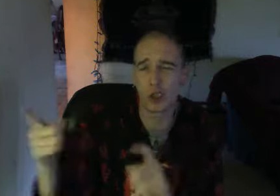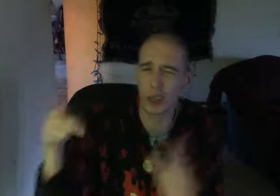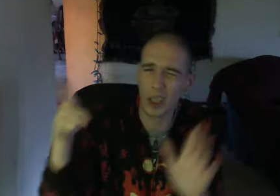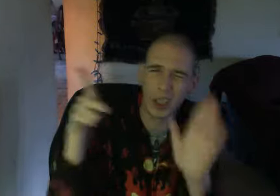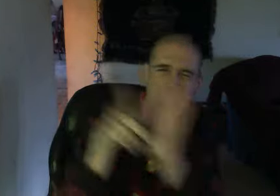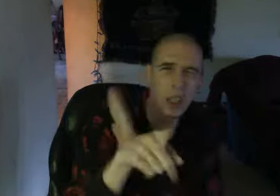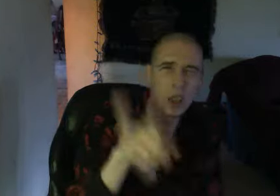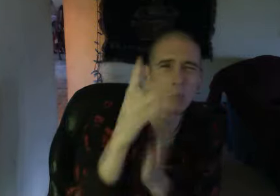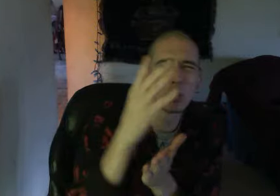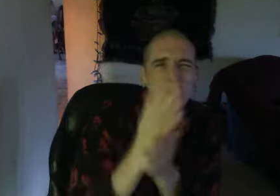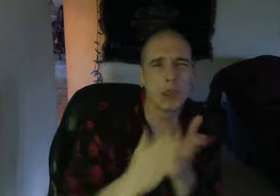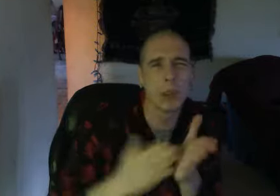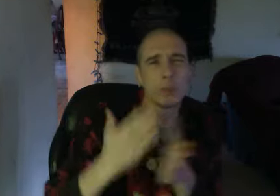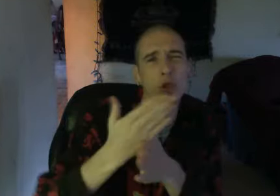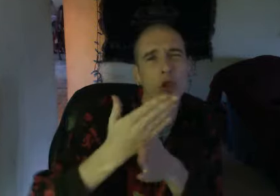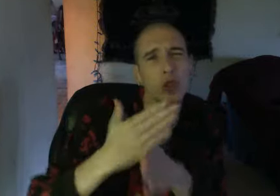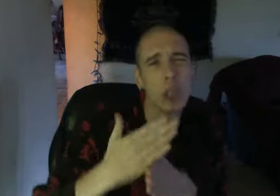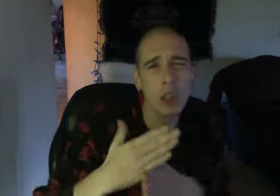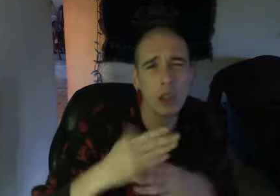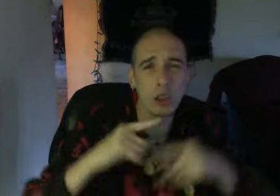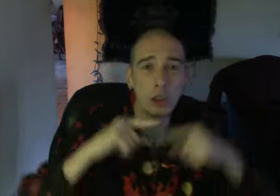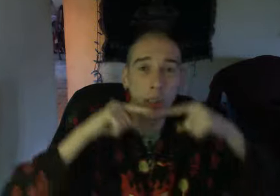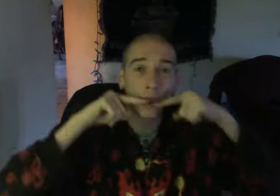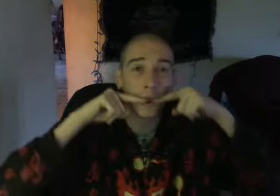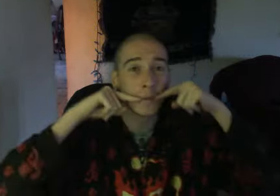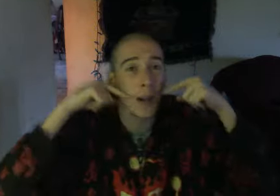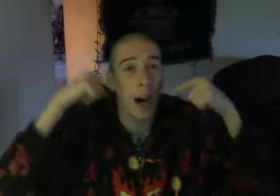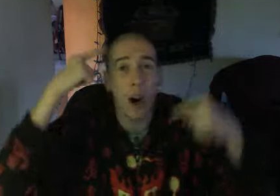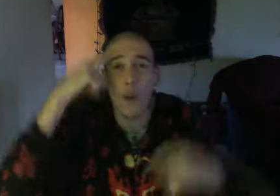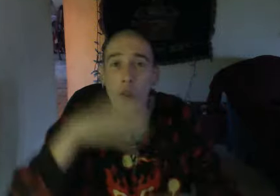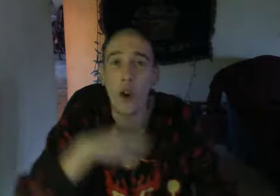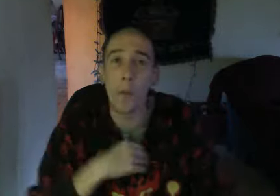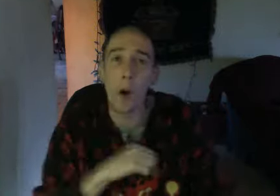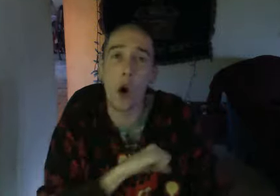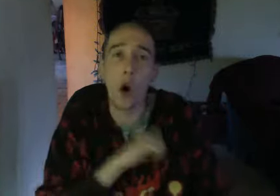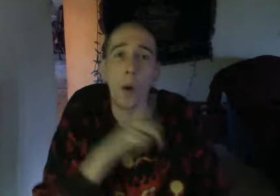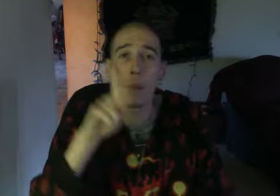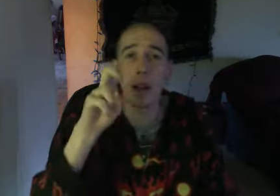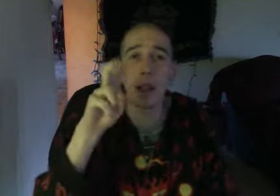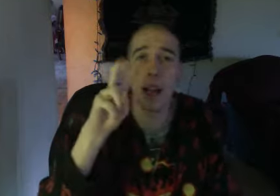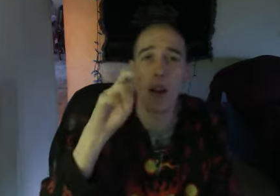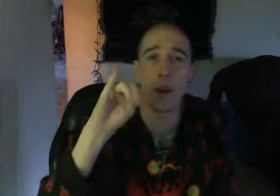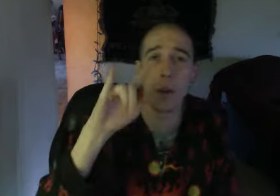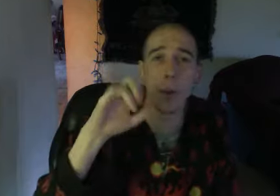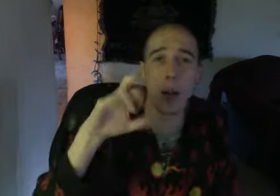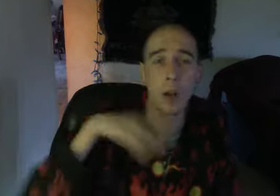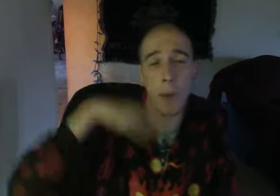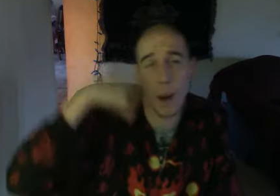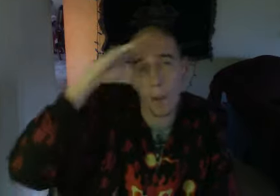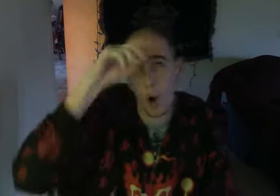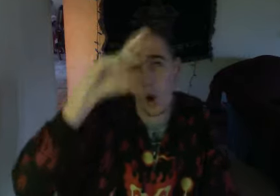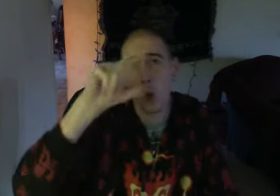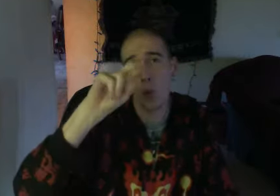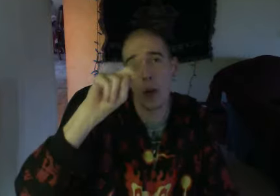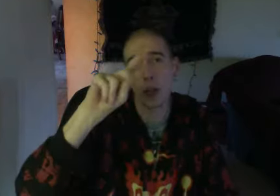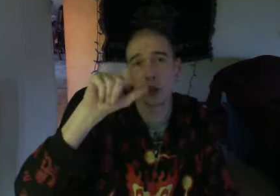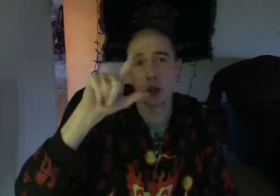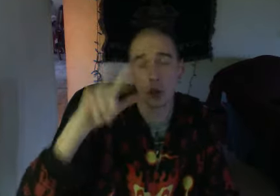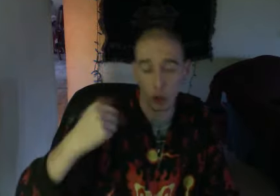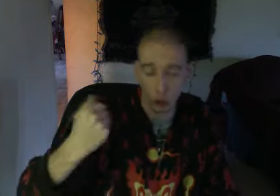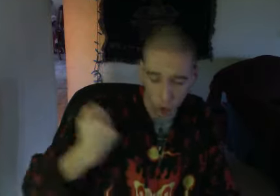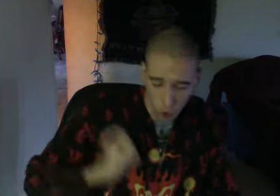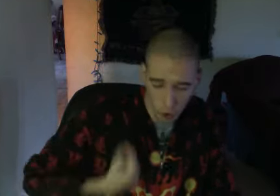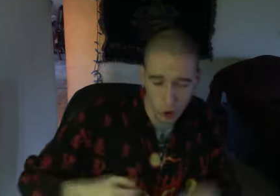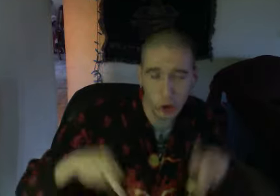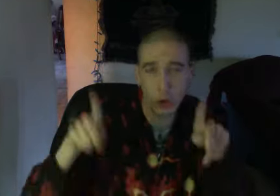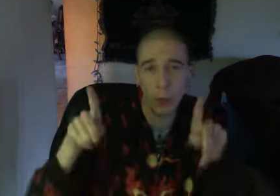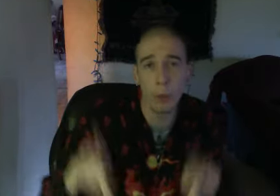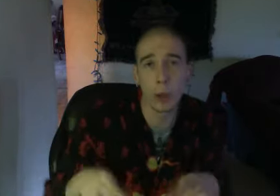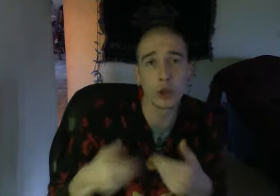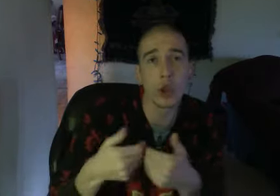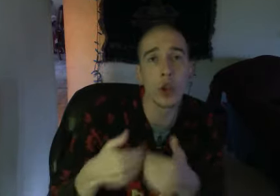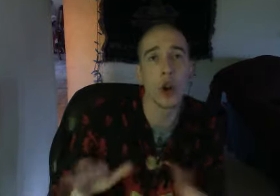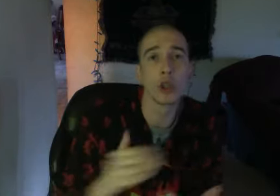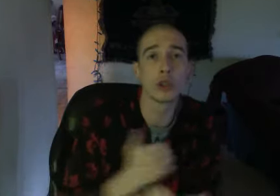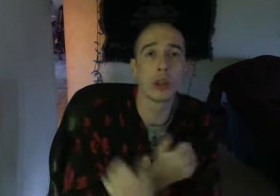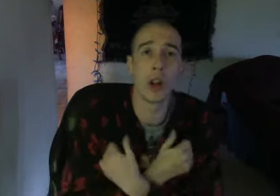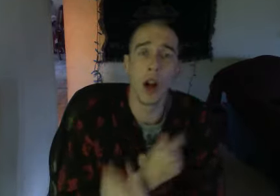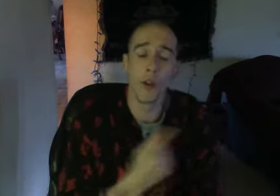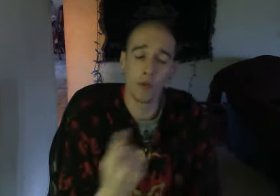You put some change I smile for my own, you can't remember my boy riding Like the ghetto person that lost their loved